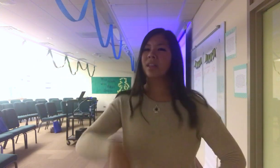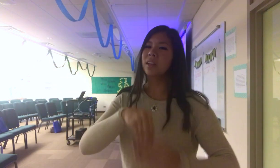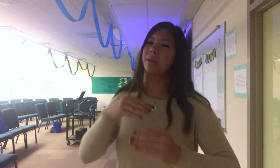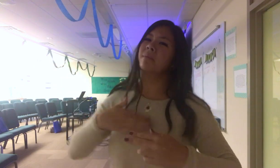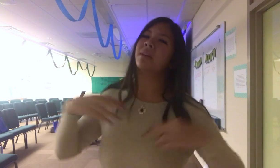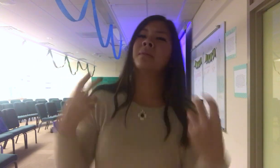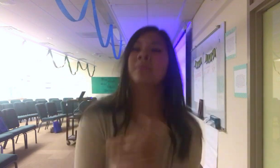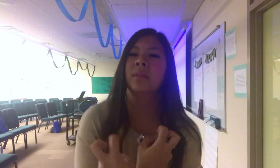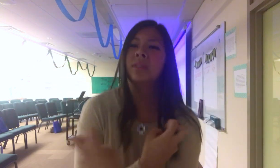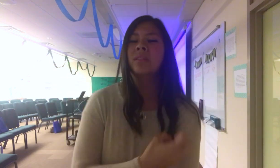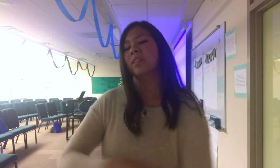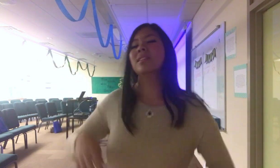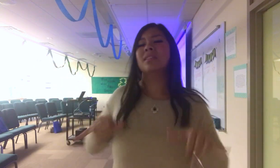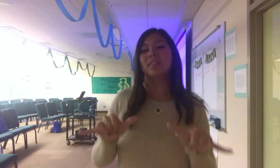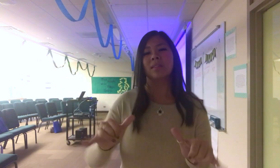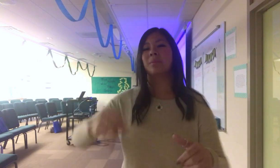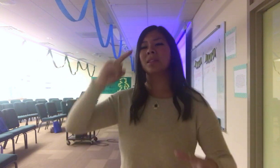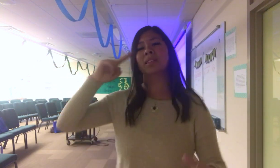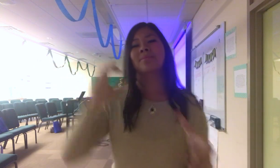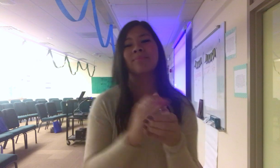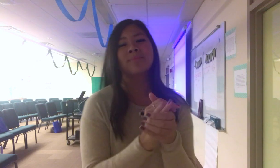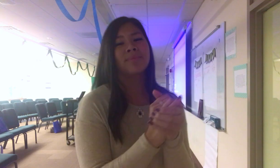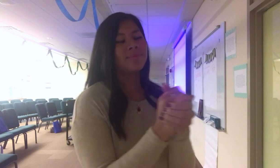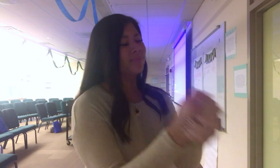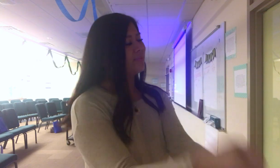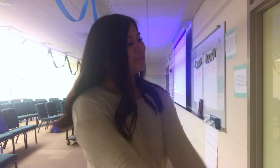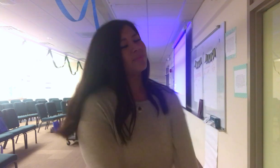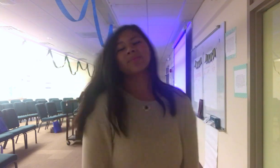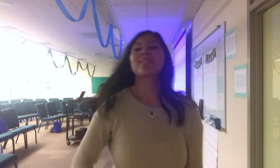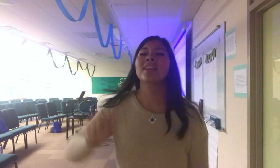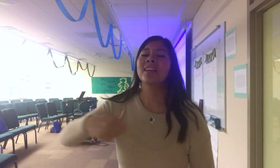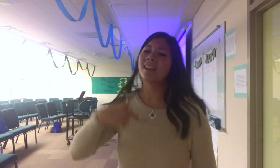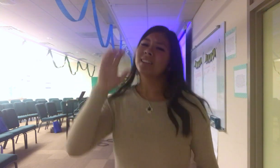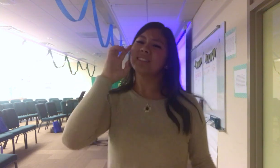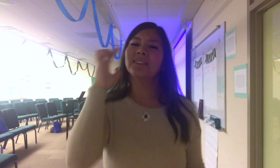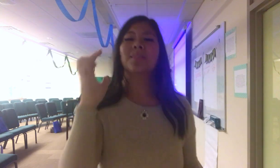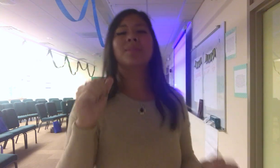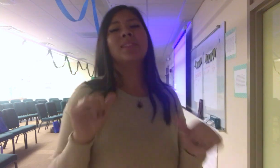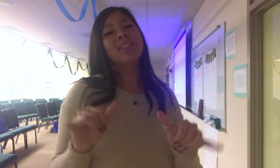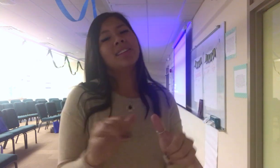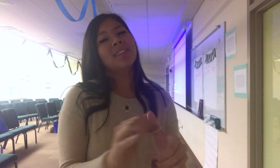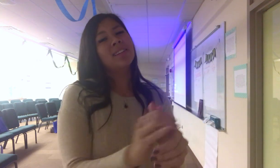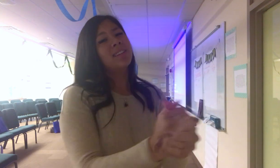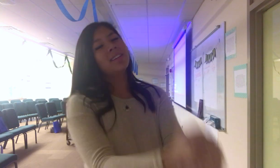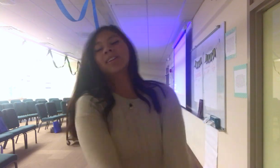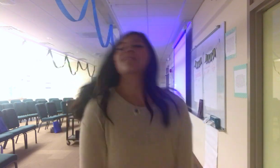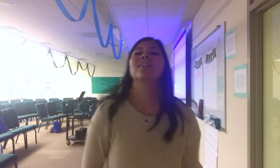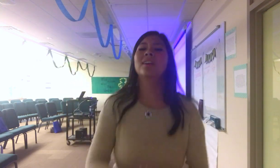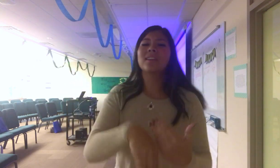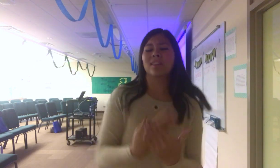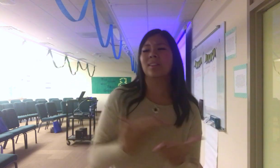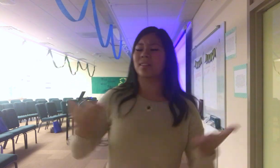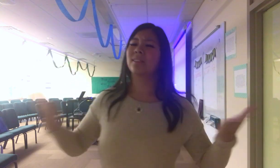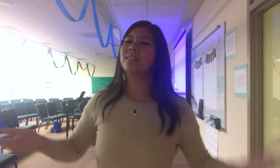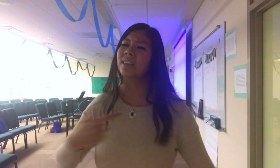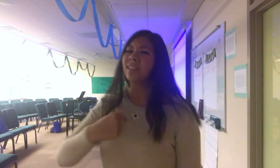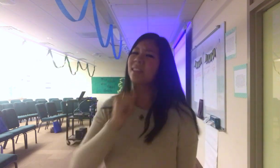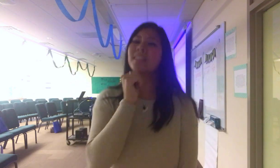in my bones I still believe Yeah, I still believe And all those things I